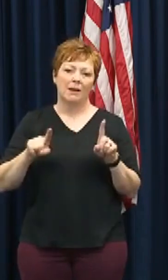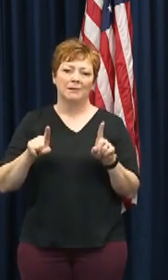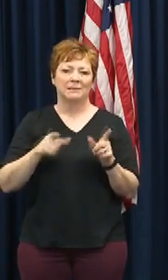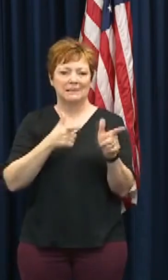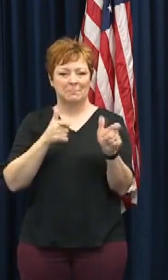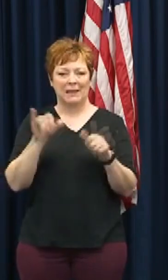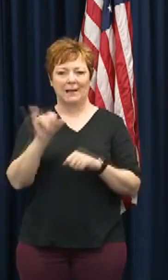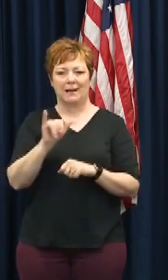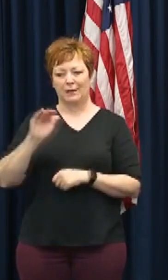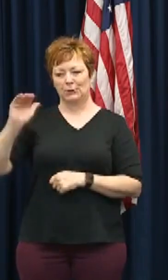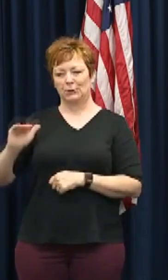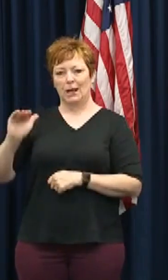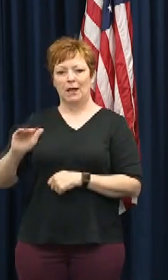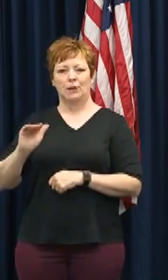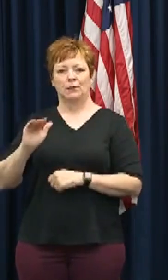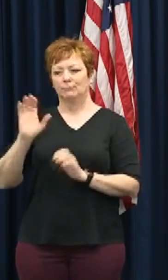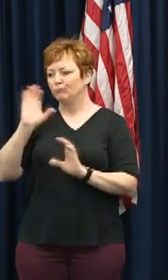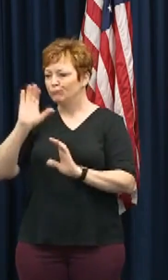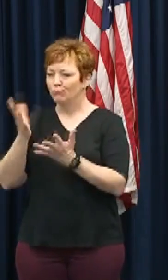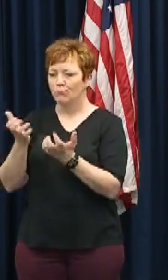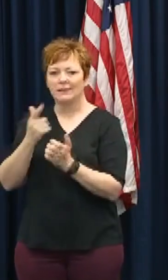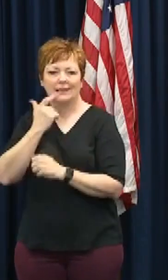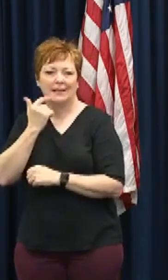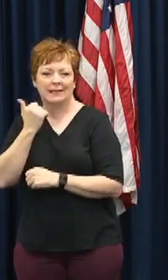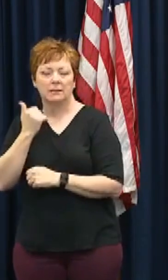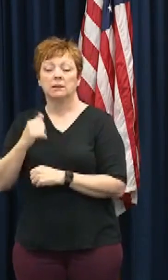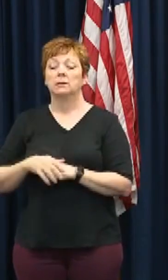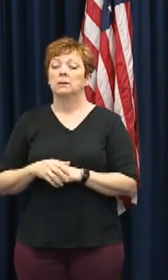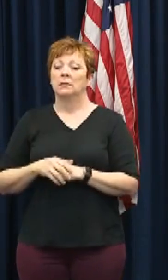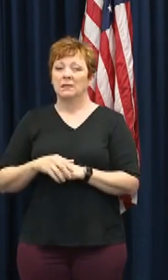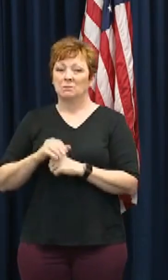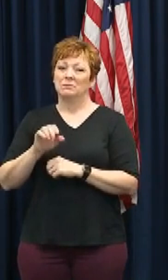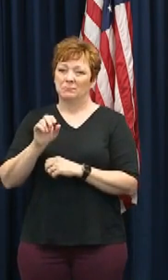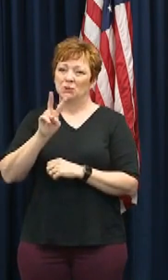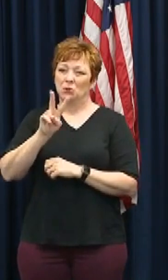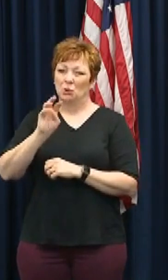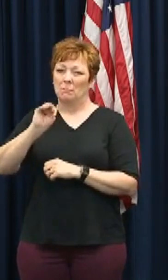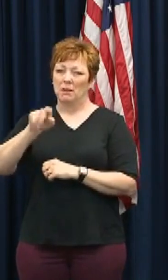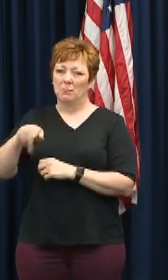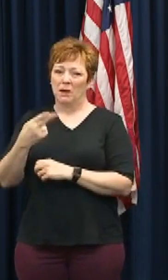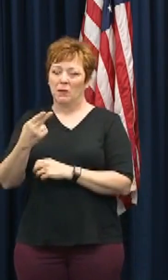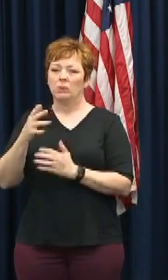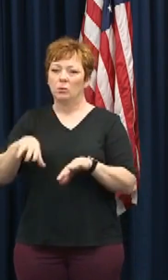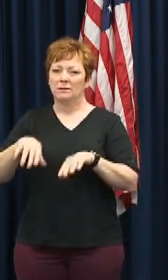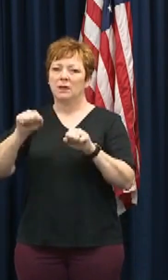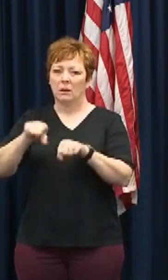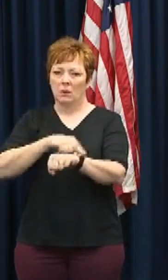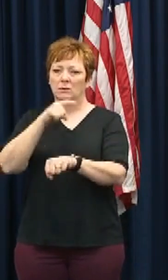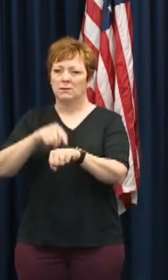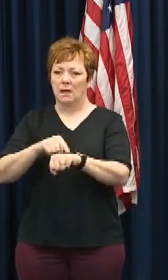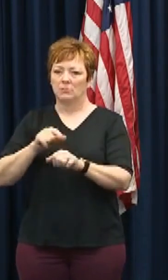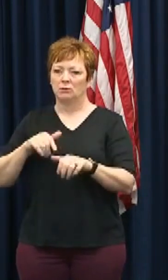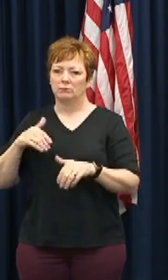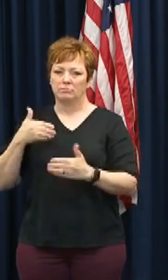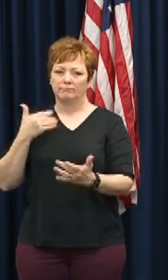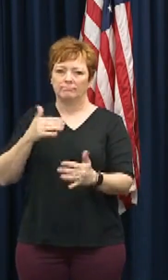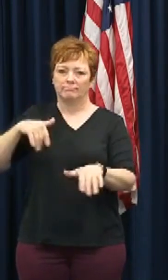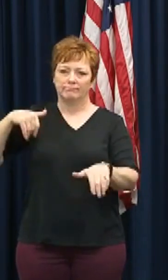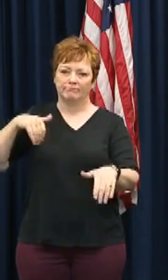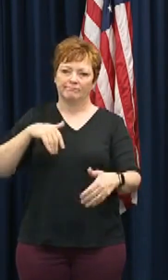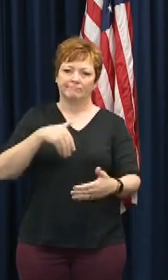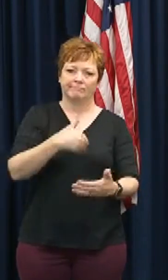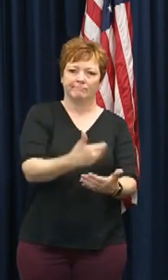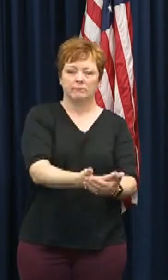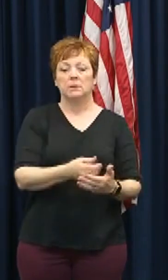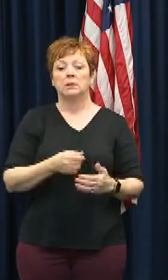about 2 to 3 miles per hour. And that's going to take a while to get to the coast. And we're looking at about tomorrow morning now, a little bit later than